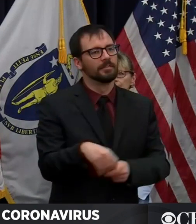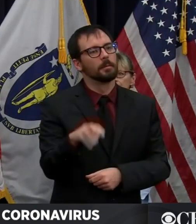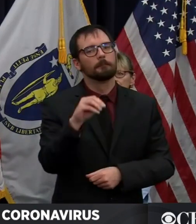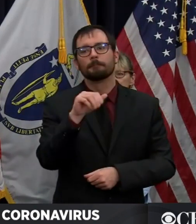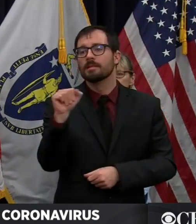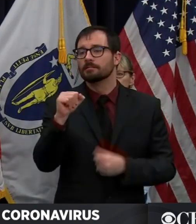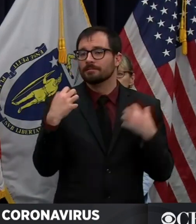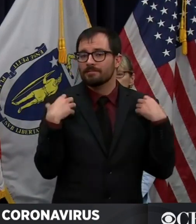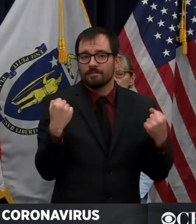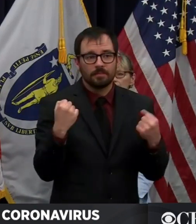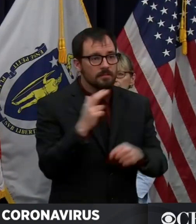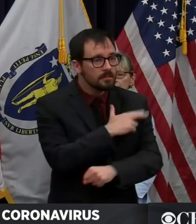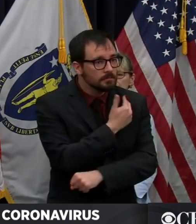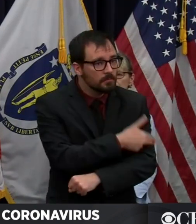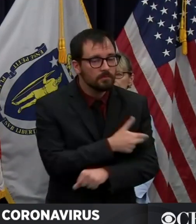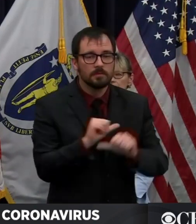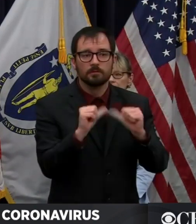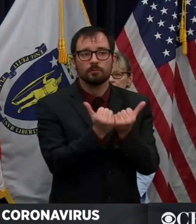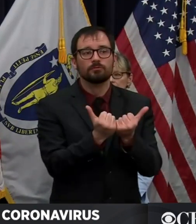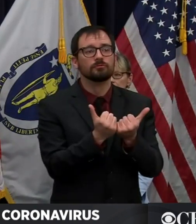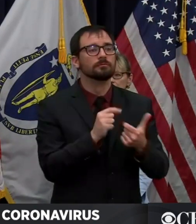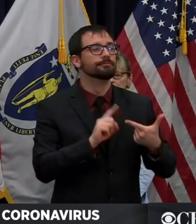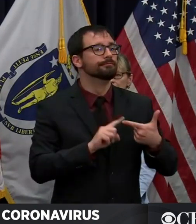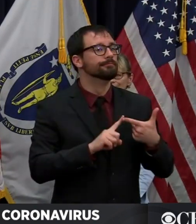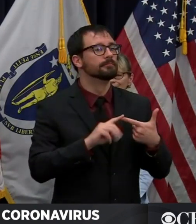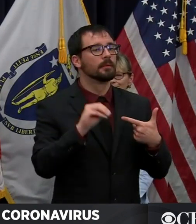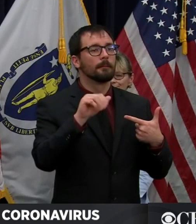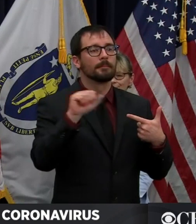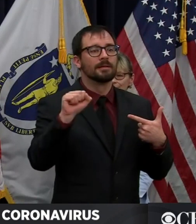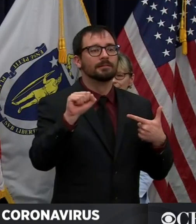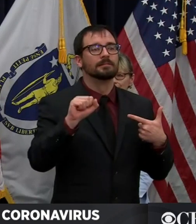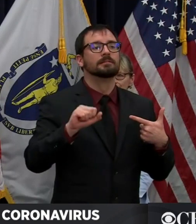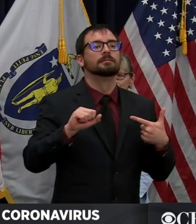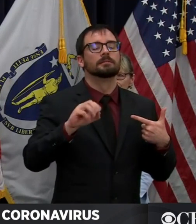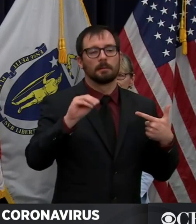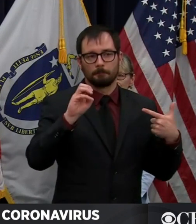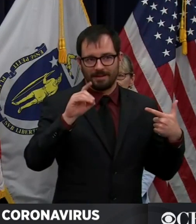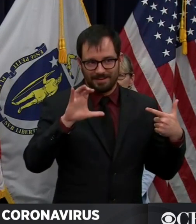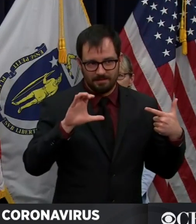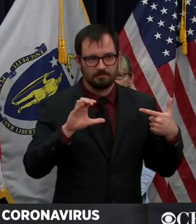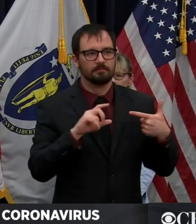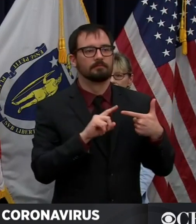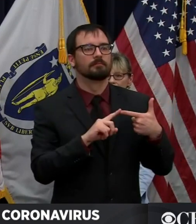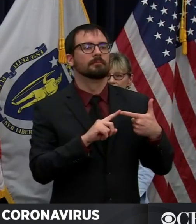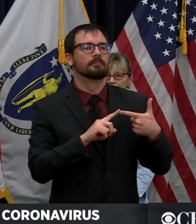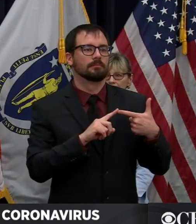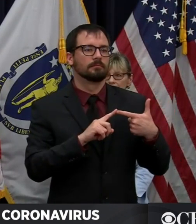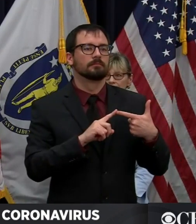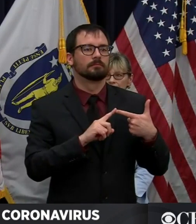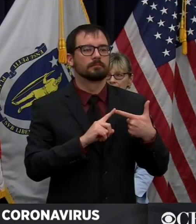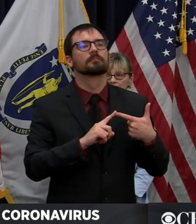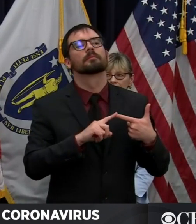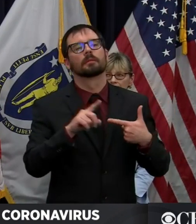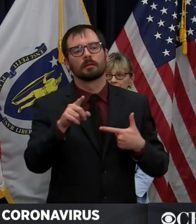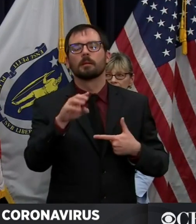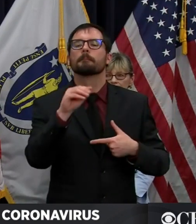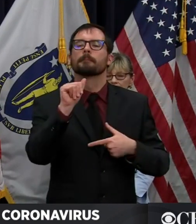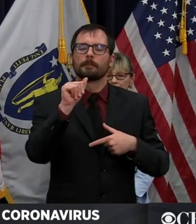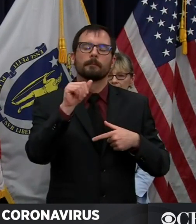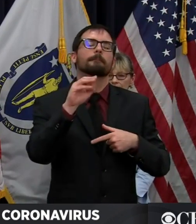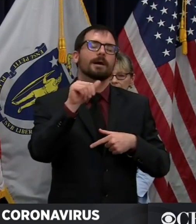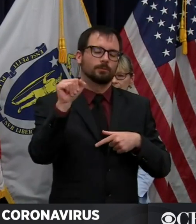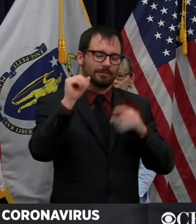Brian Johnson from MassMedic, and Tish McMullen at the Conference of Boston Teaching Hospitals. We are working on this